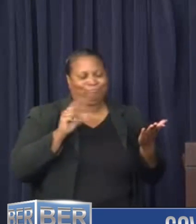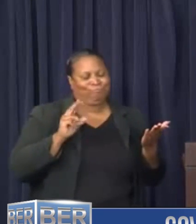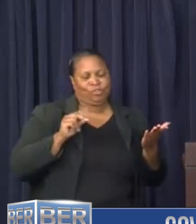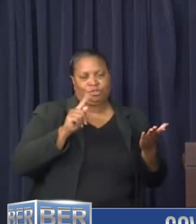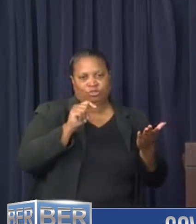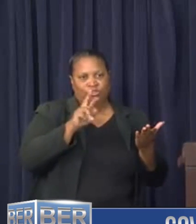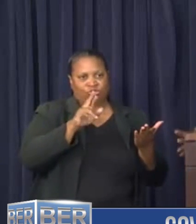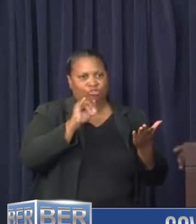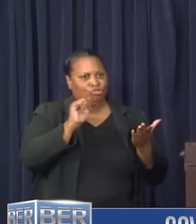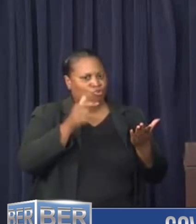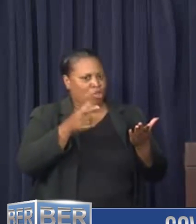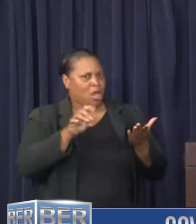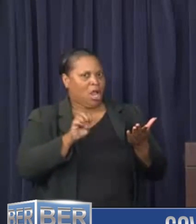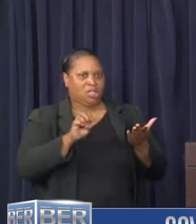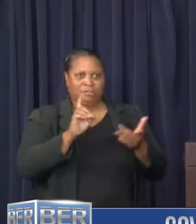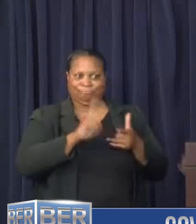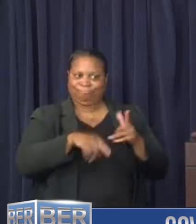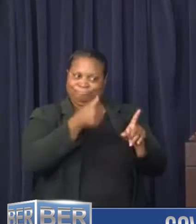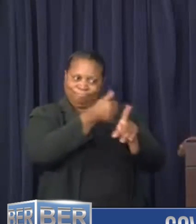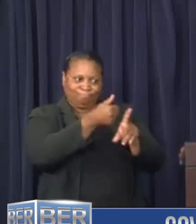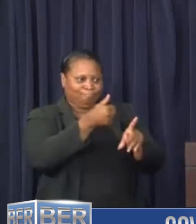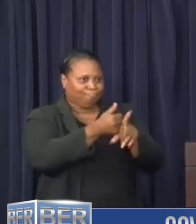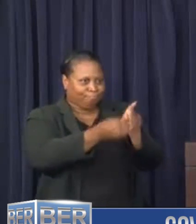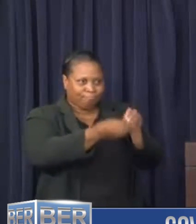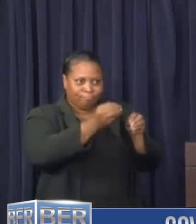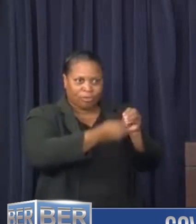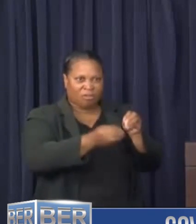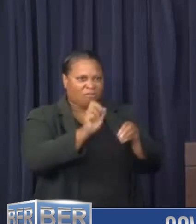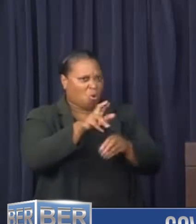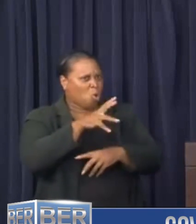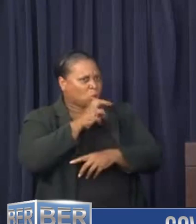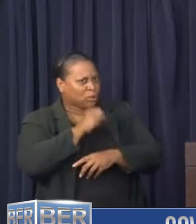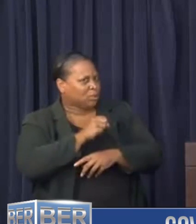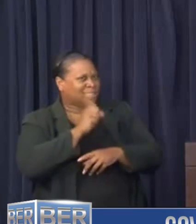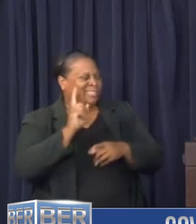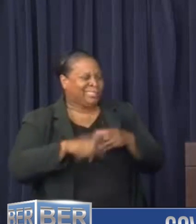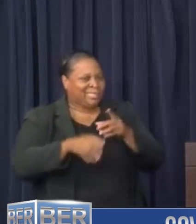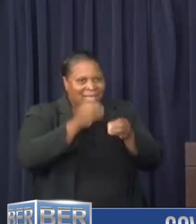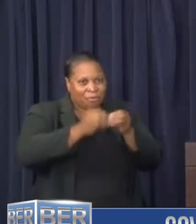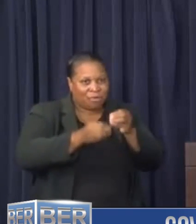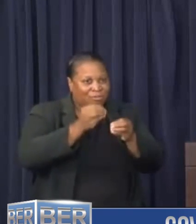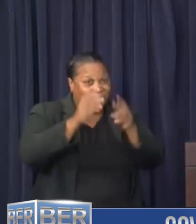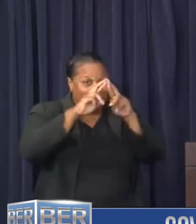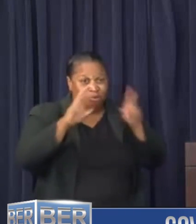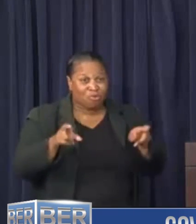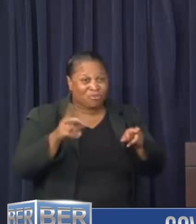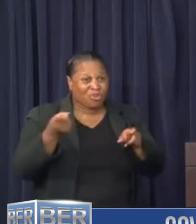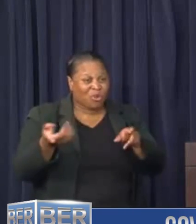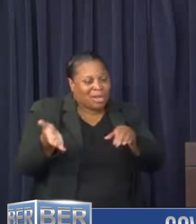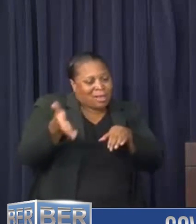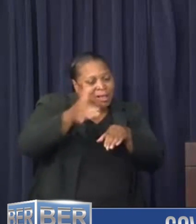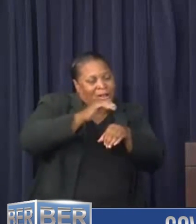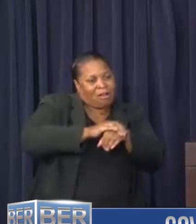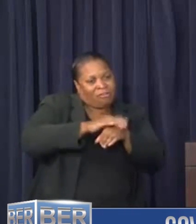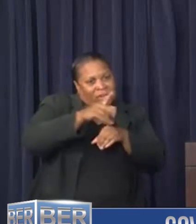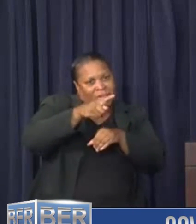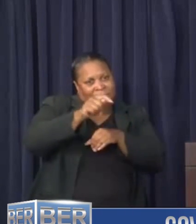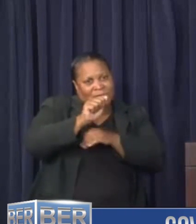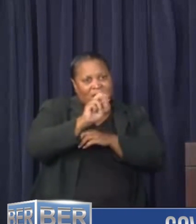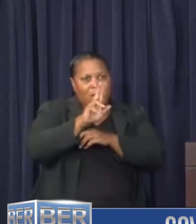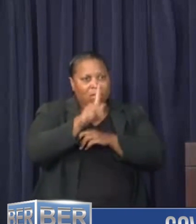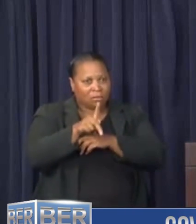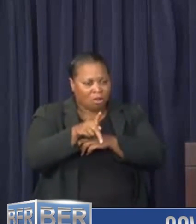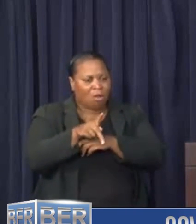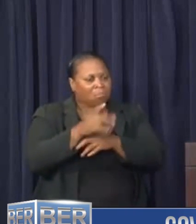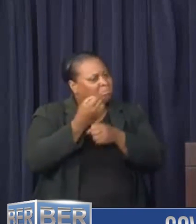you are not able to do it yourself, if you are a senior citizen, we can actually repair the roof. We're just covering it with tarpaulin to make it to make it